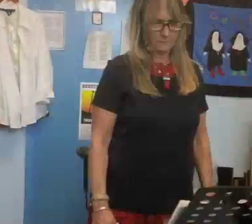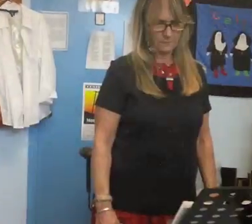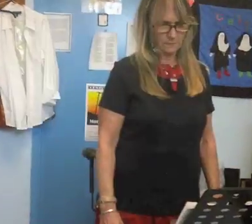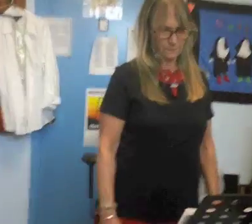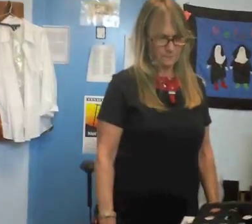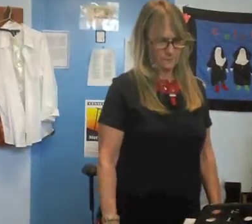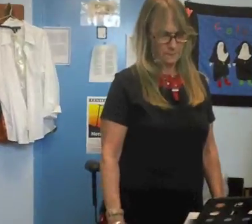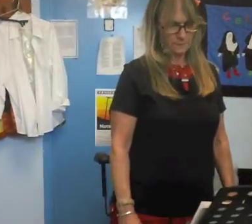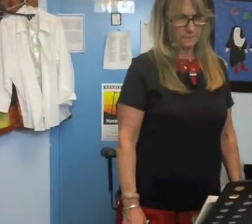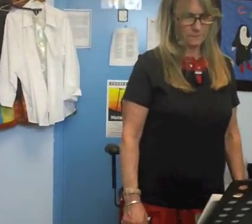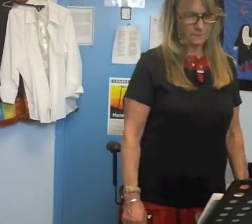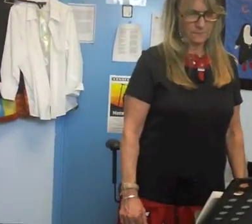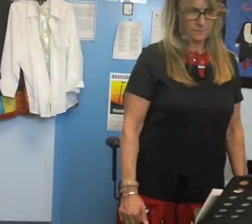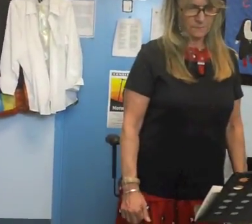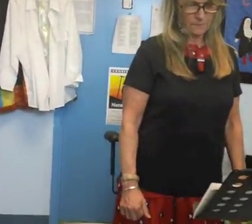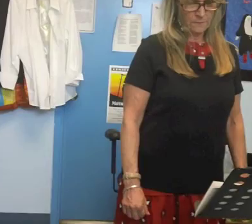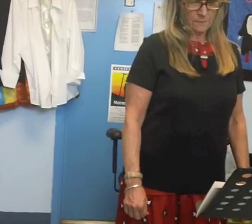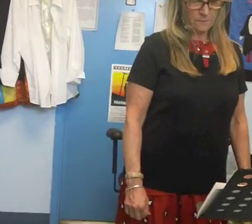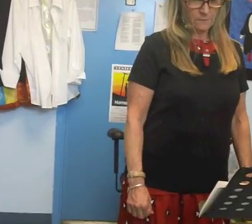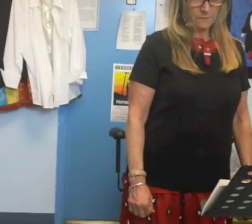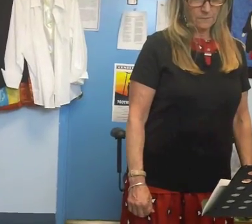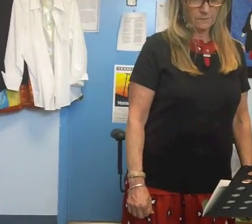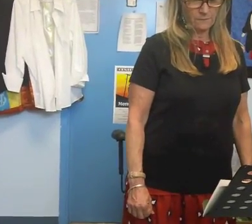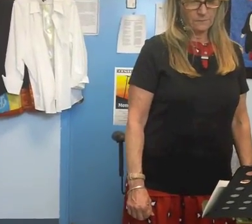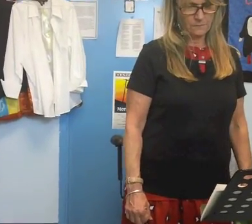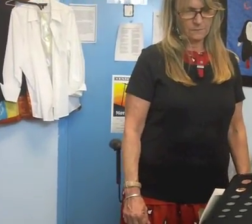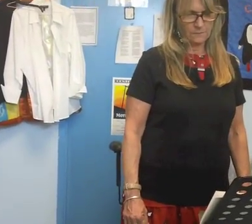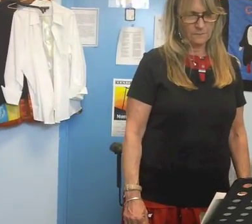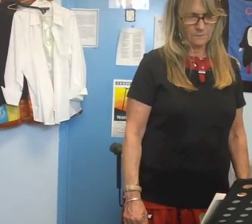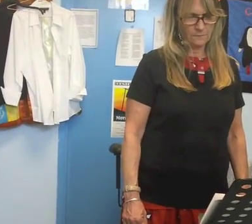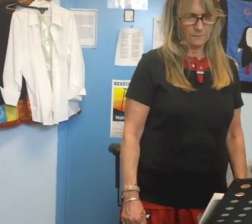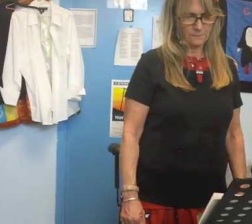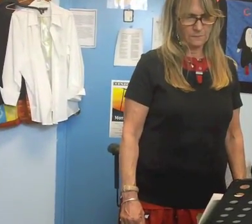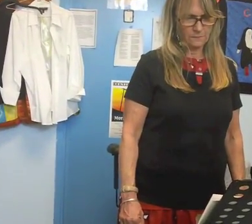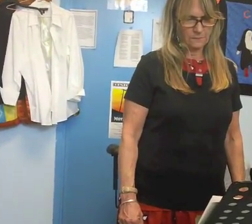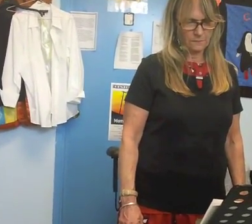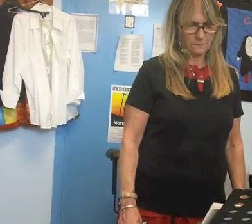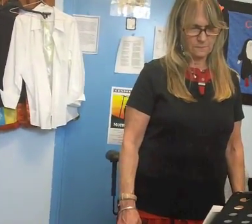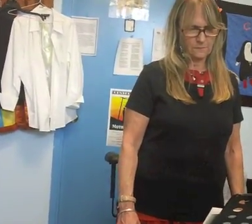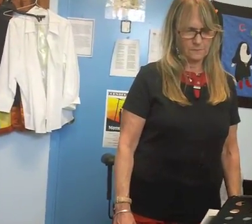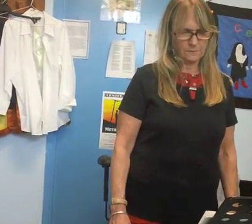page 79 and 80 starting with just a minute Tuck